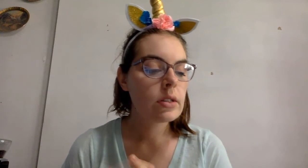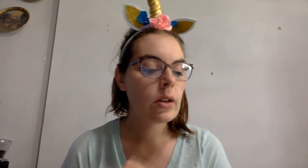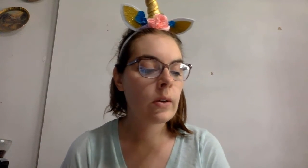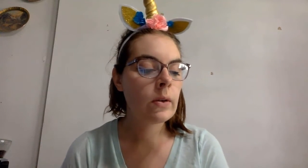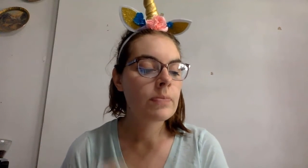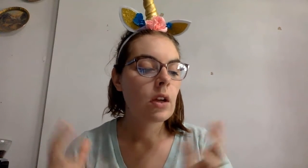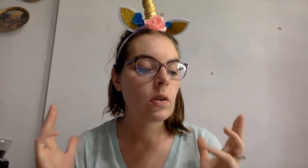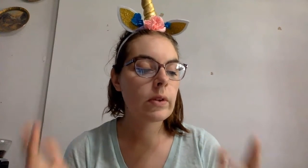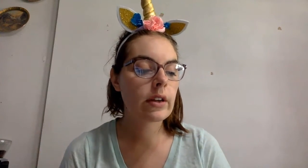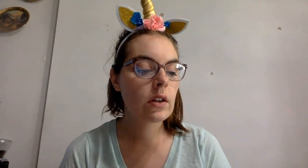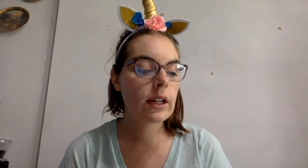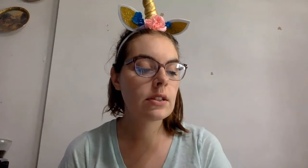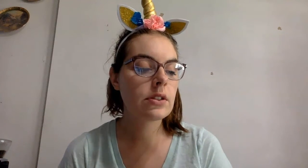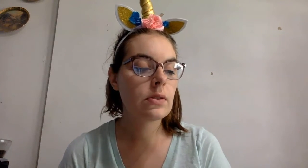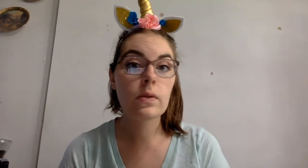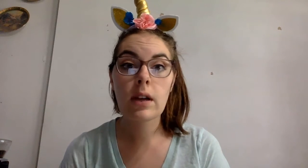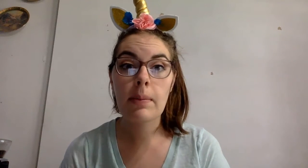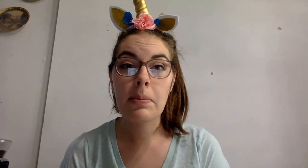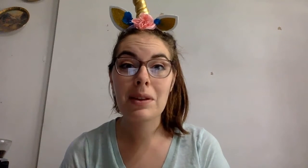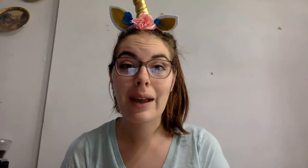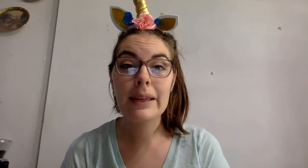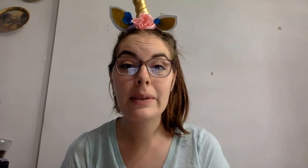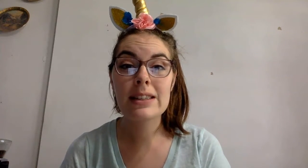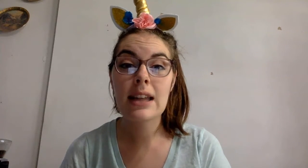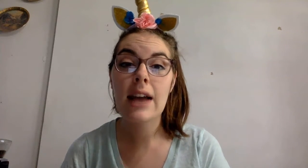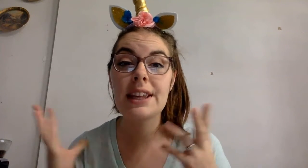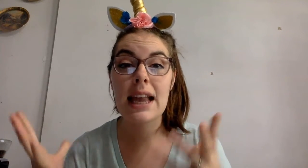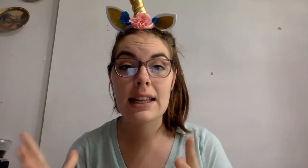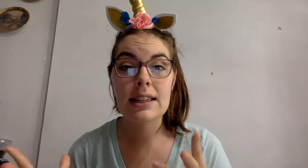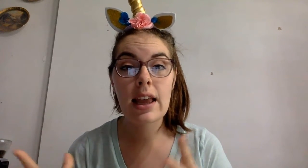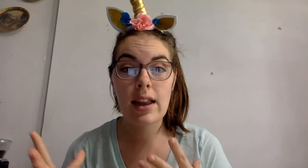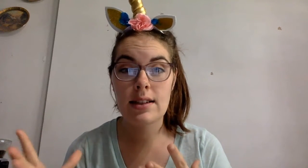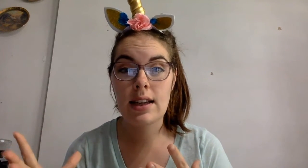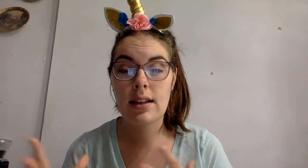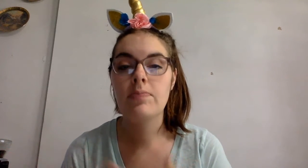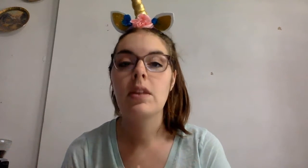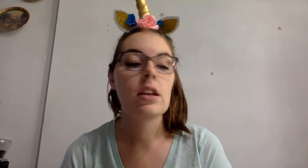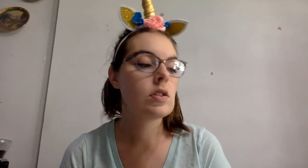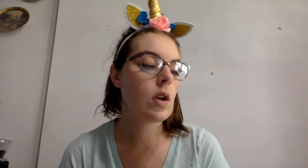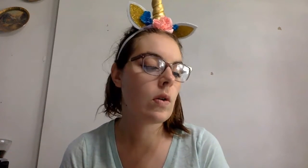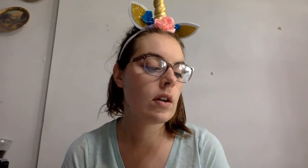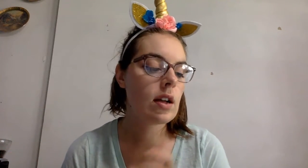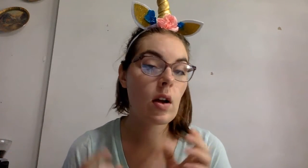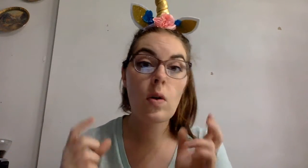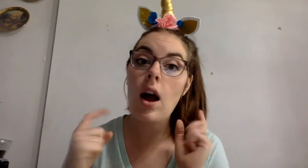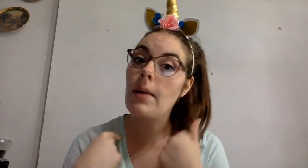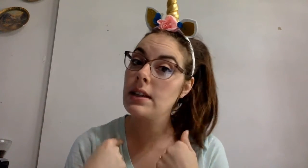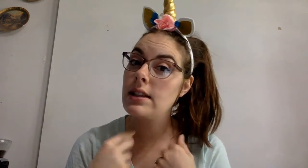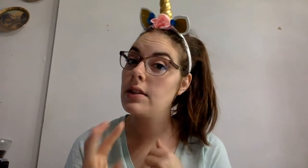So, we are going to come up with rhyming words that have the et ending. So, I'm going to say